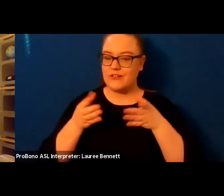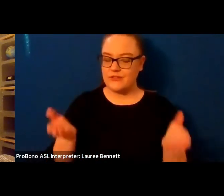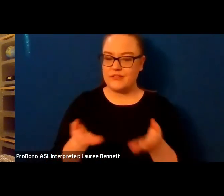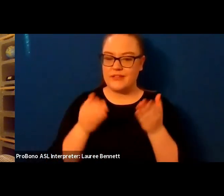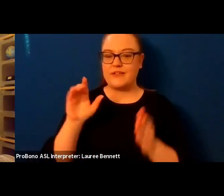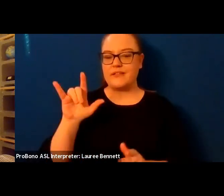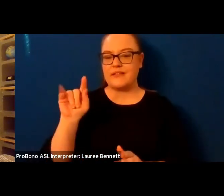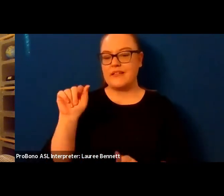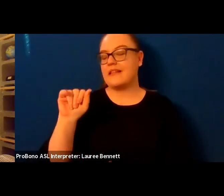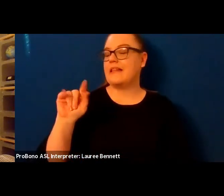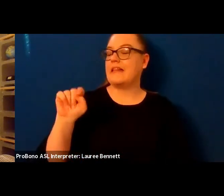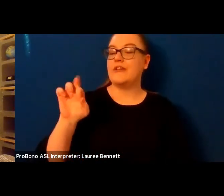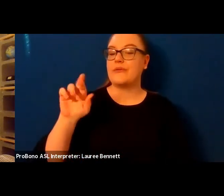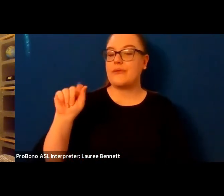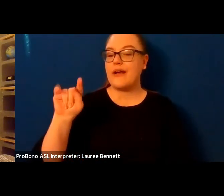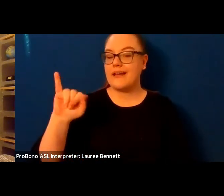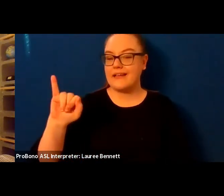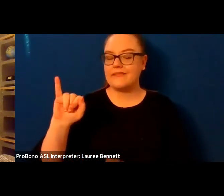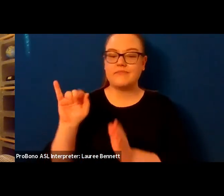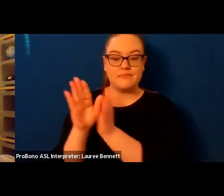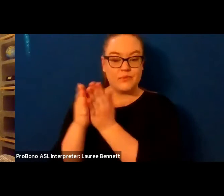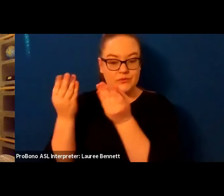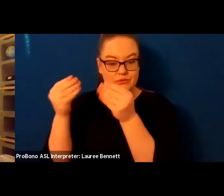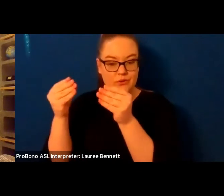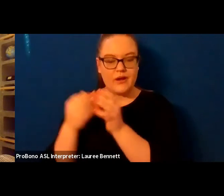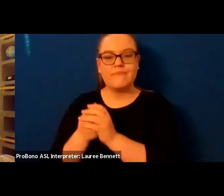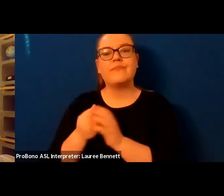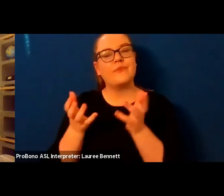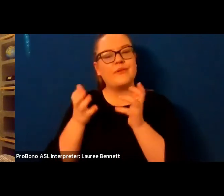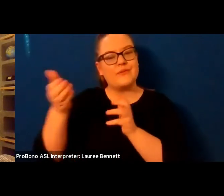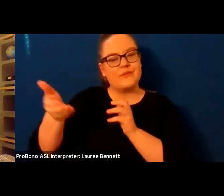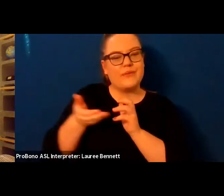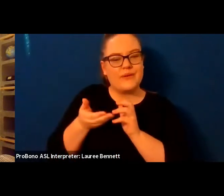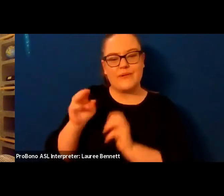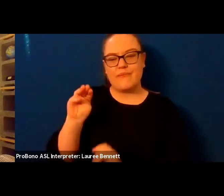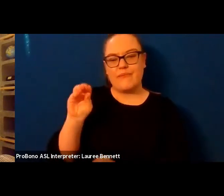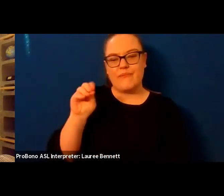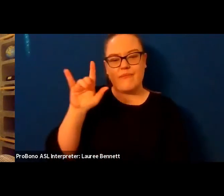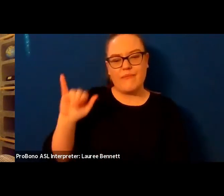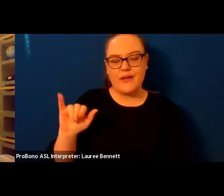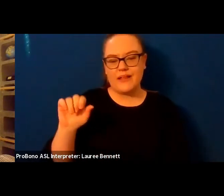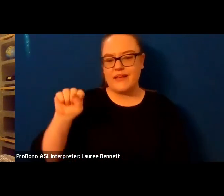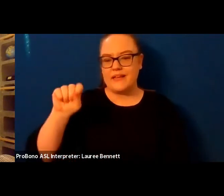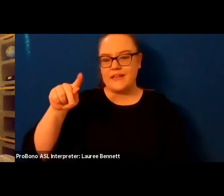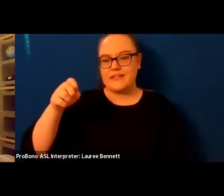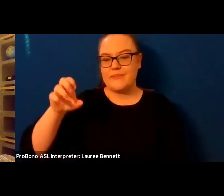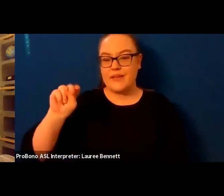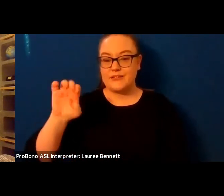spencer to launch her new collection hinge with some special guests will be introduced in a moment